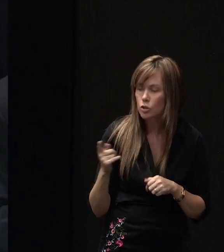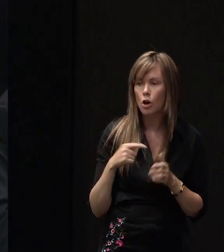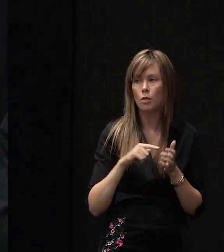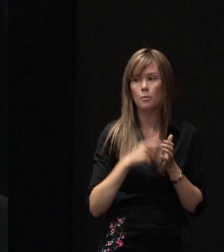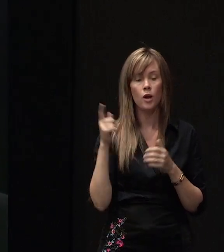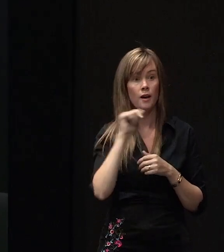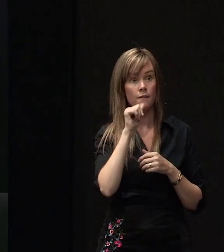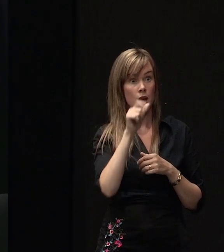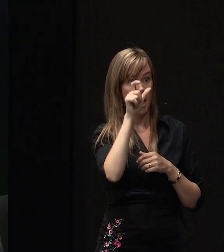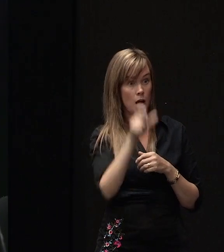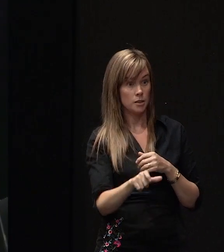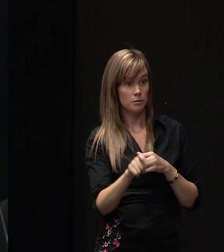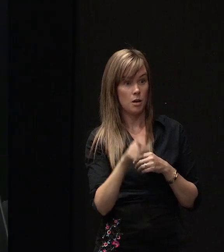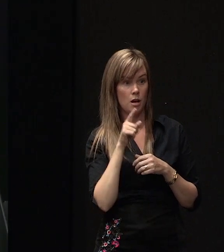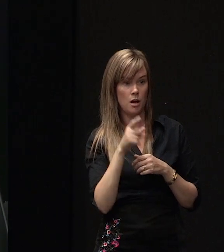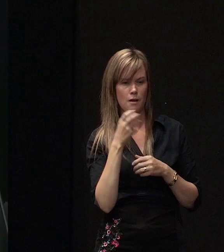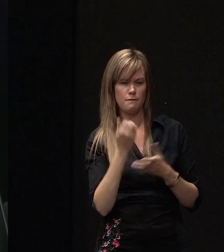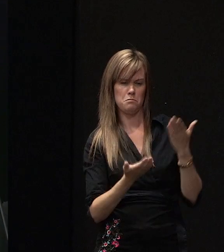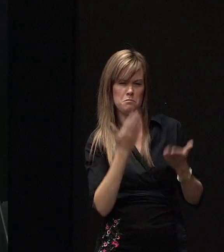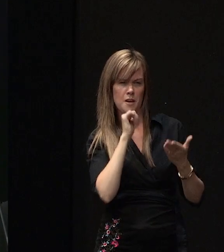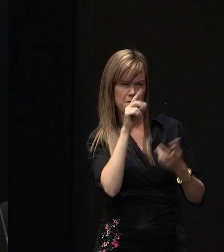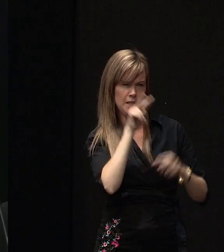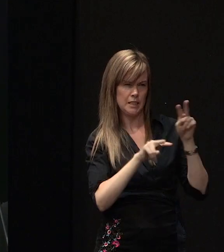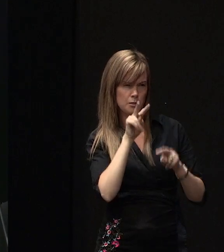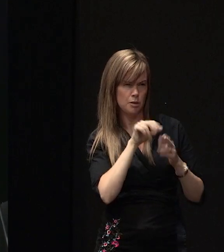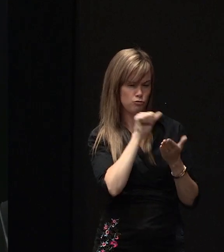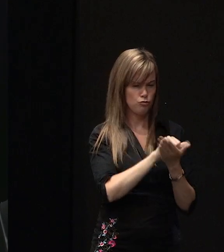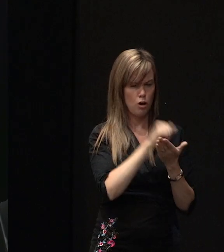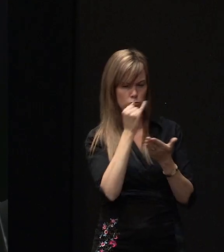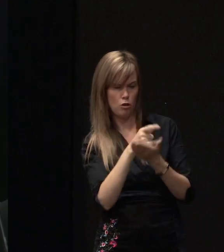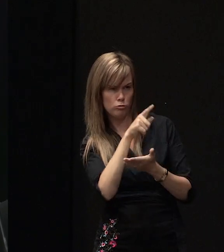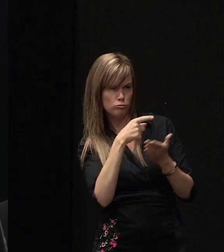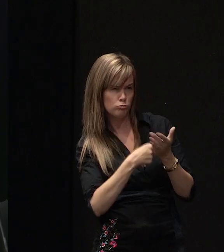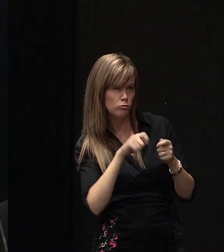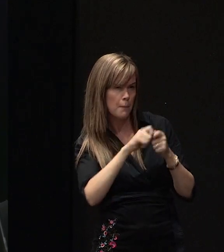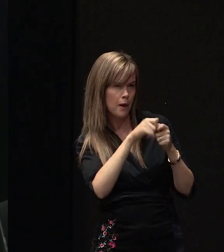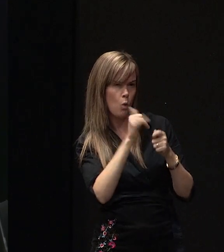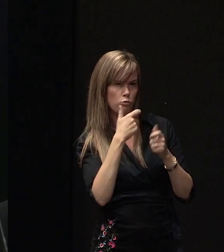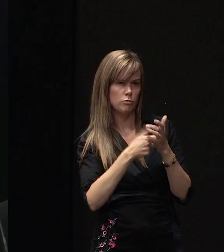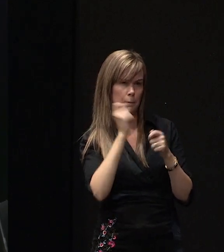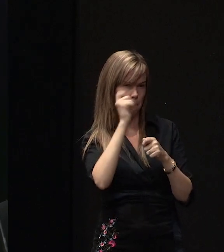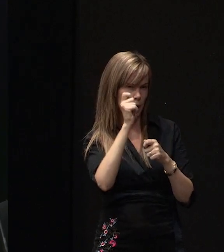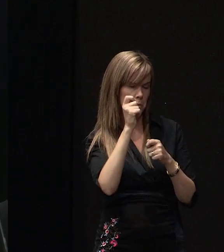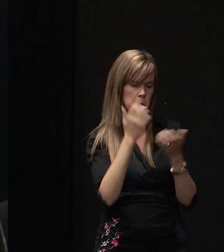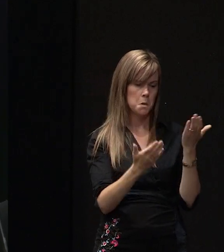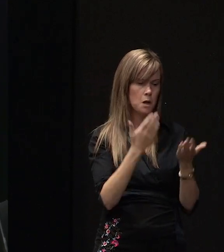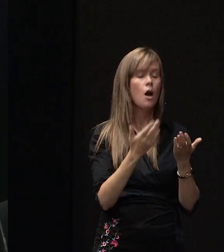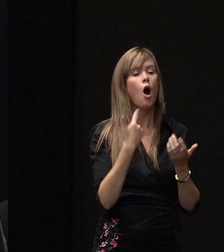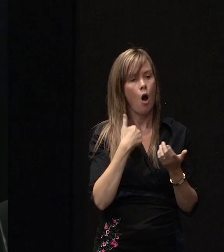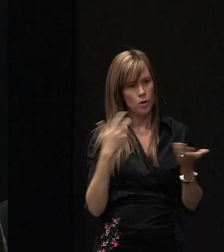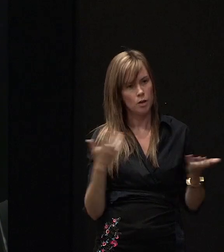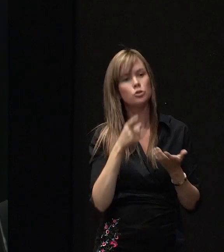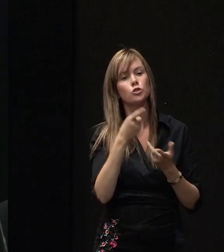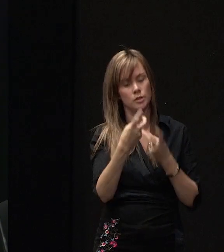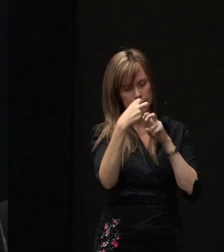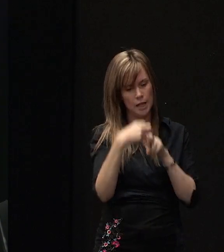customer or you as a customer is doubtful as to whether the assessment is correct, that the property is repairable, then I'd certainly encourage that you ask to sit